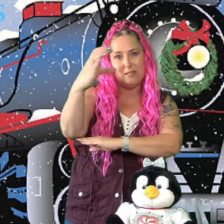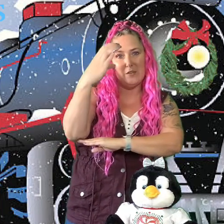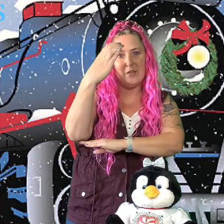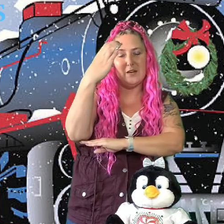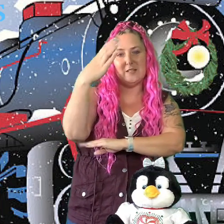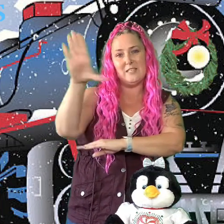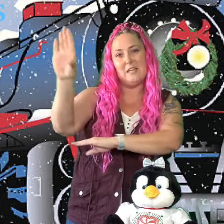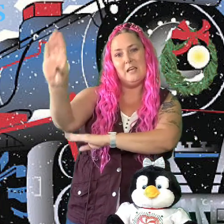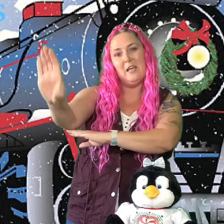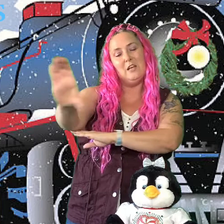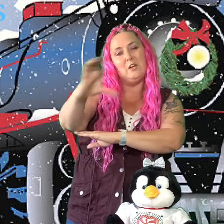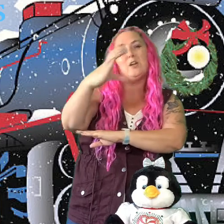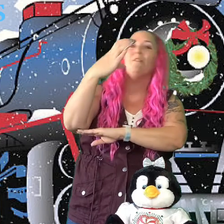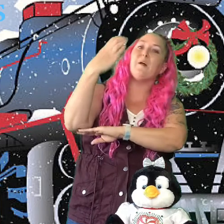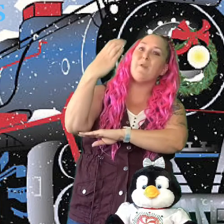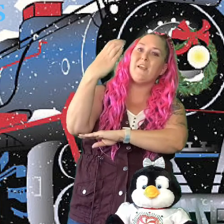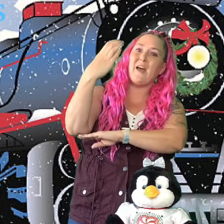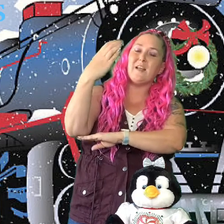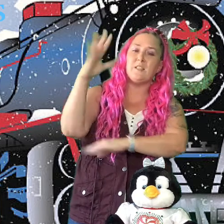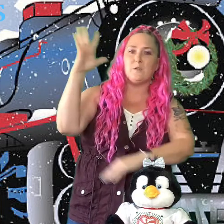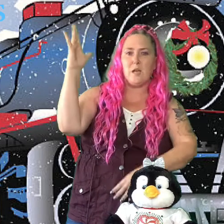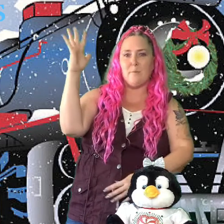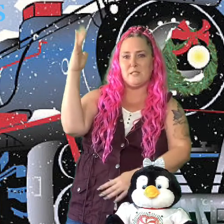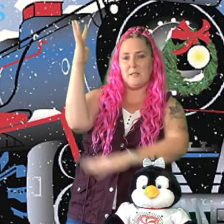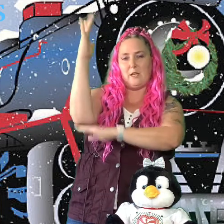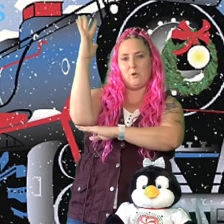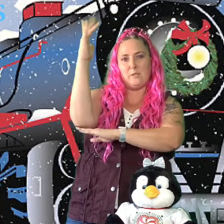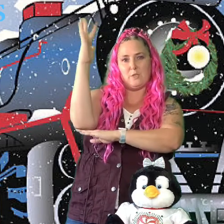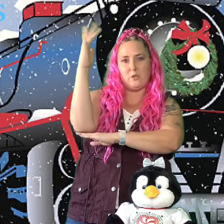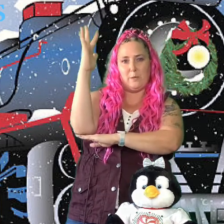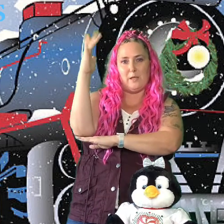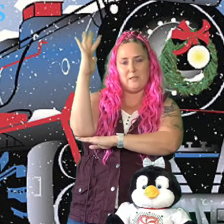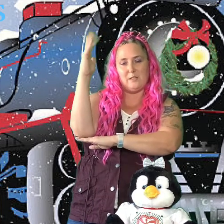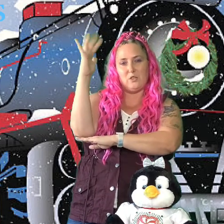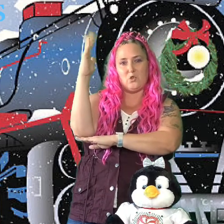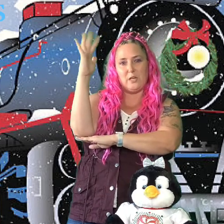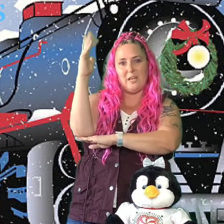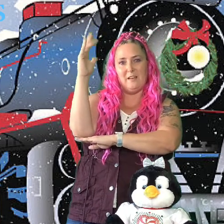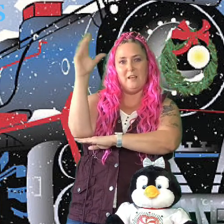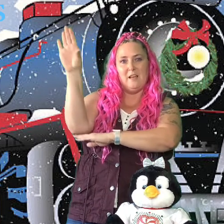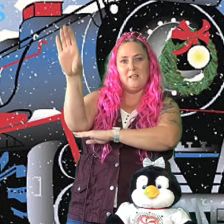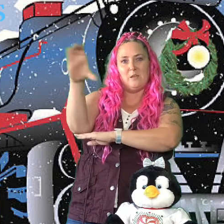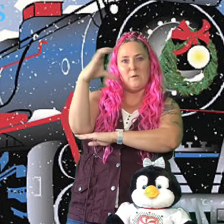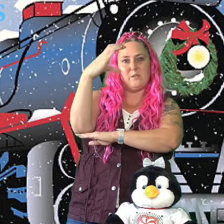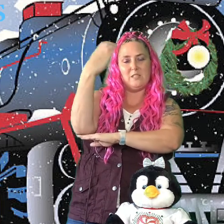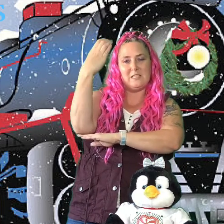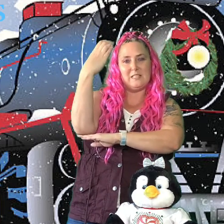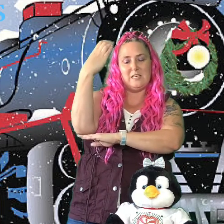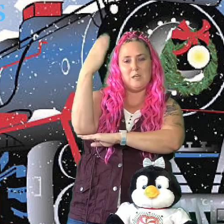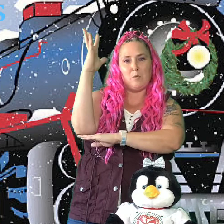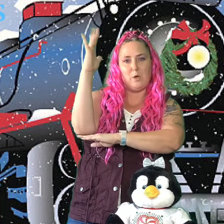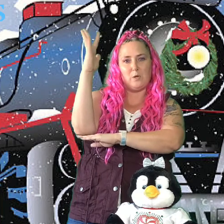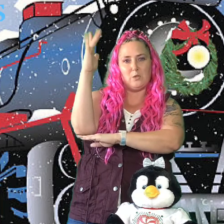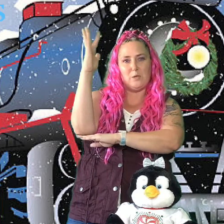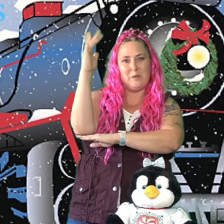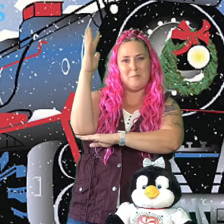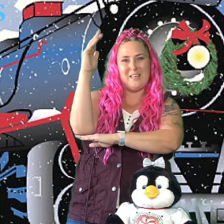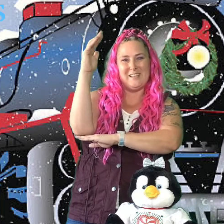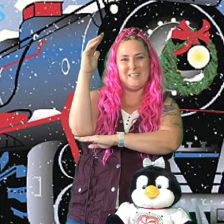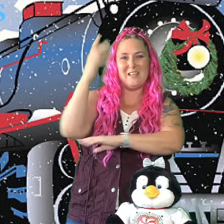So the letter C curve it up like that. So it's called like Christmas tree right? This is tree. So just a C up here where tree would be. So